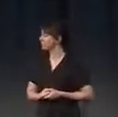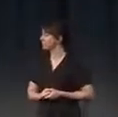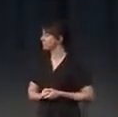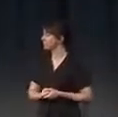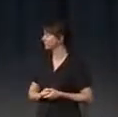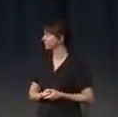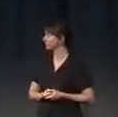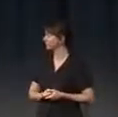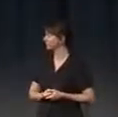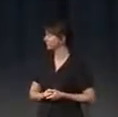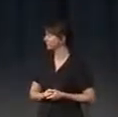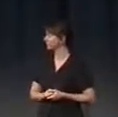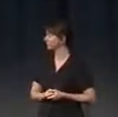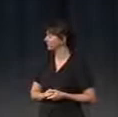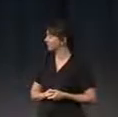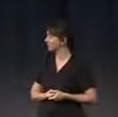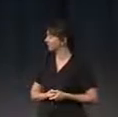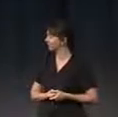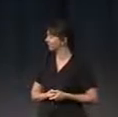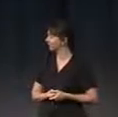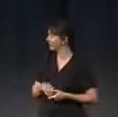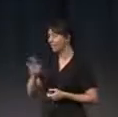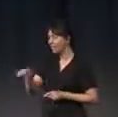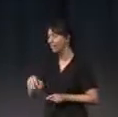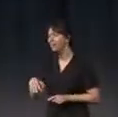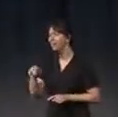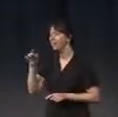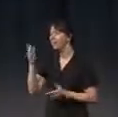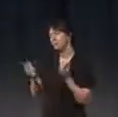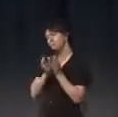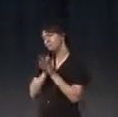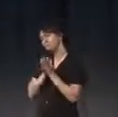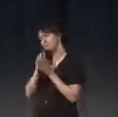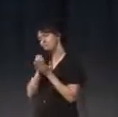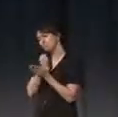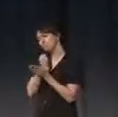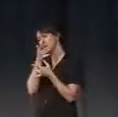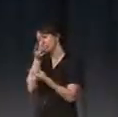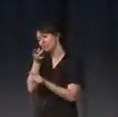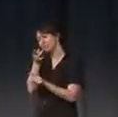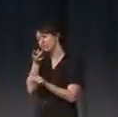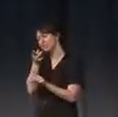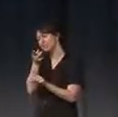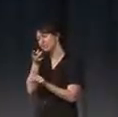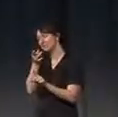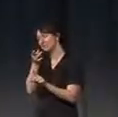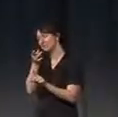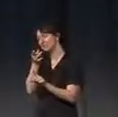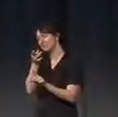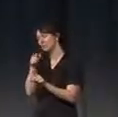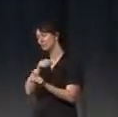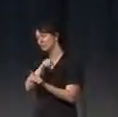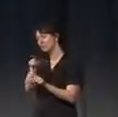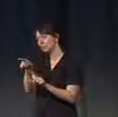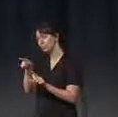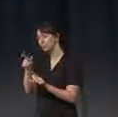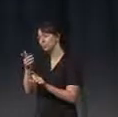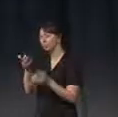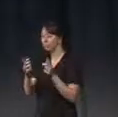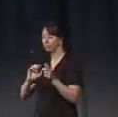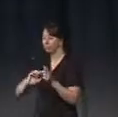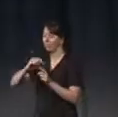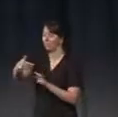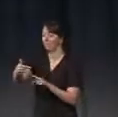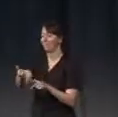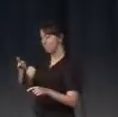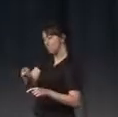Does it mean? No, I think so that will be interesting exercise, no? It's like a, you understood what I said, no? Everybody press plus, plus, plus. I mean,